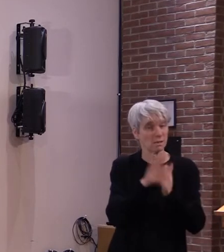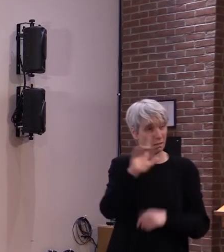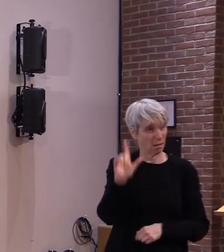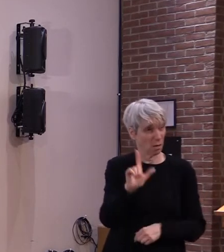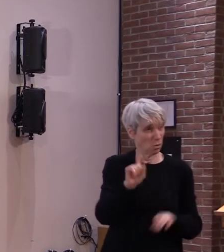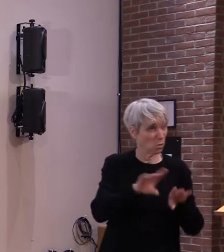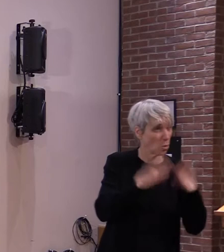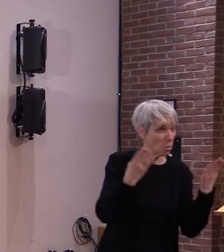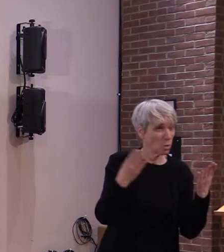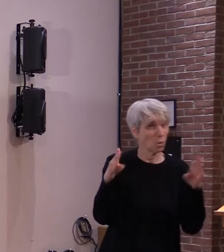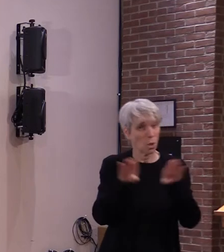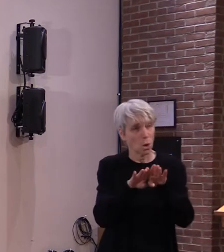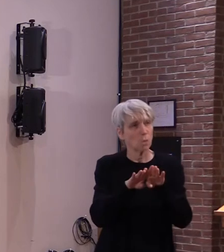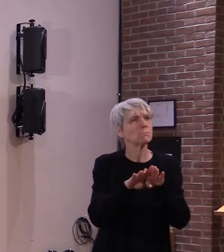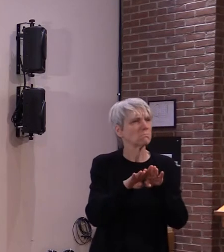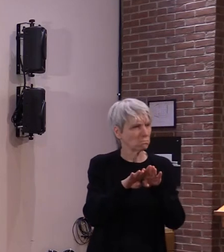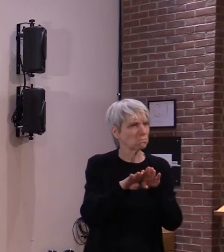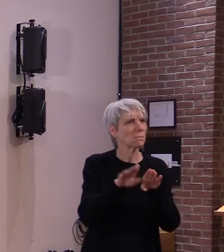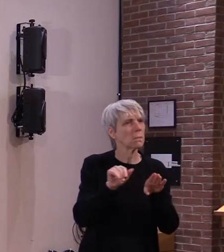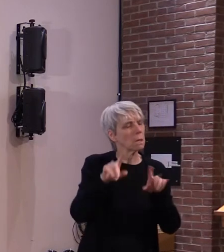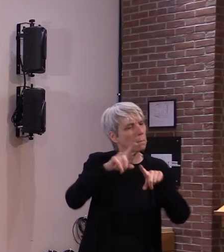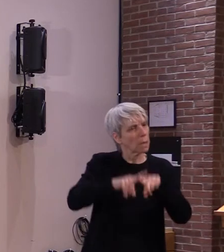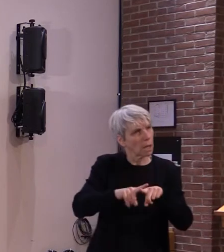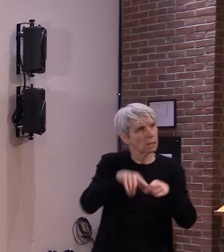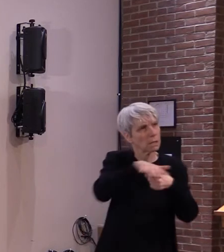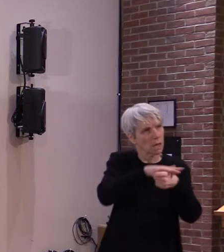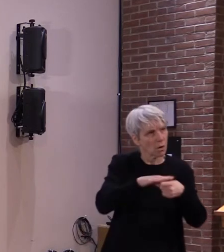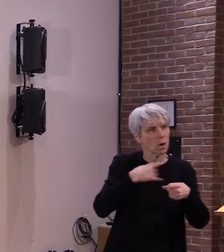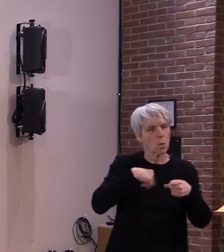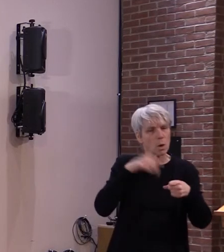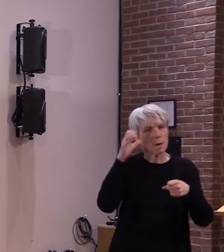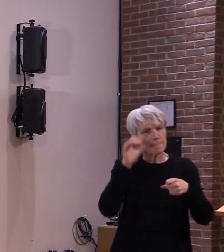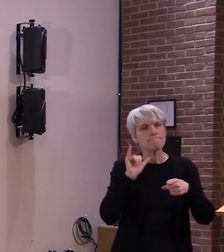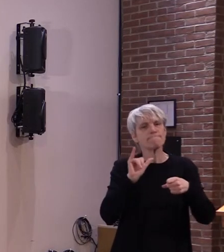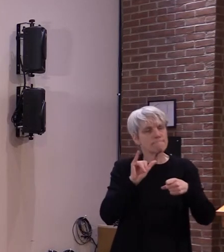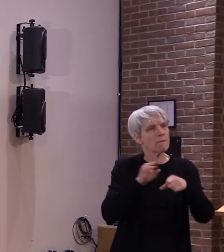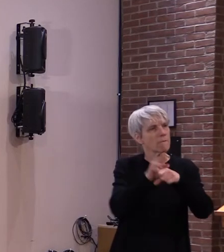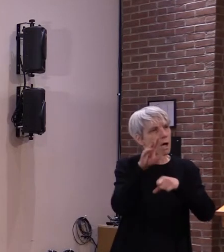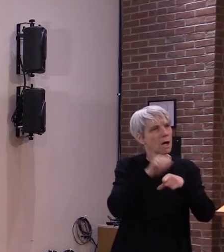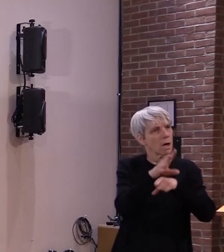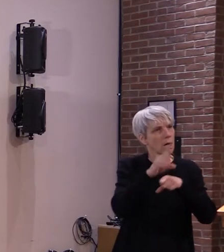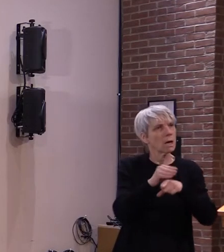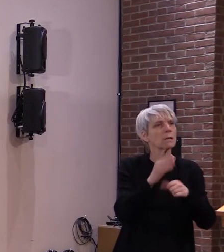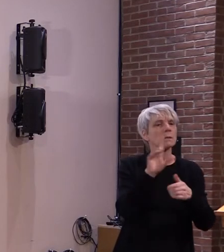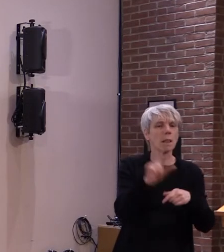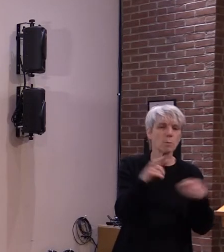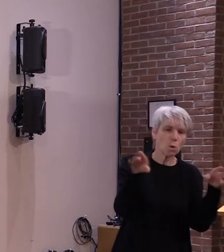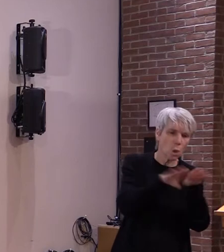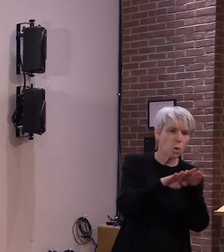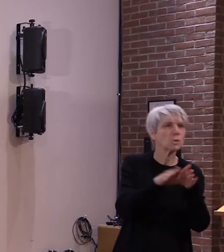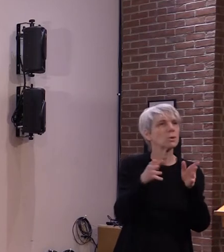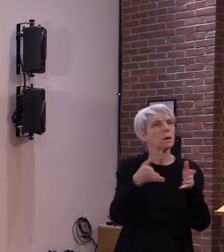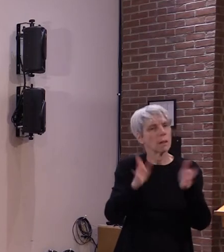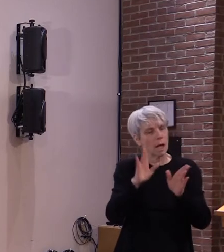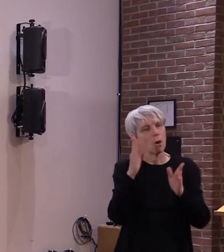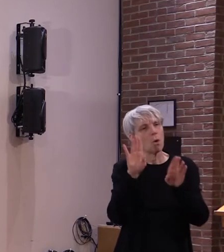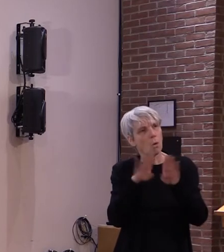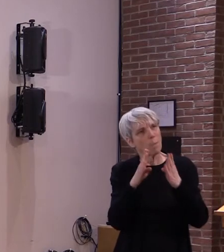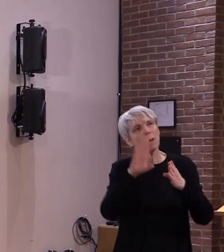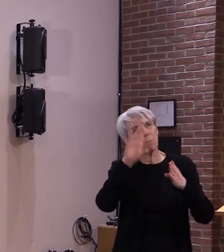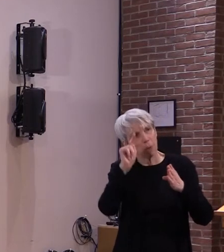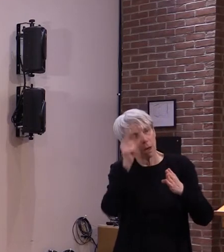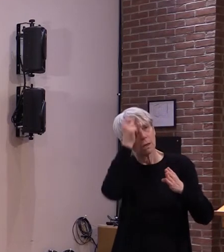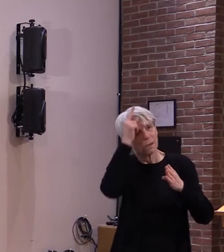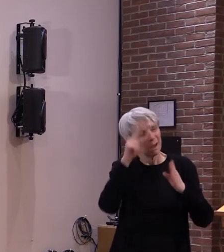actually feel those pretty well as well so you never know what's going to come up but i think the general theme of